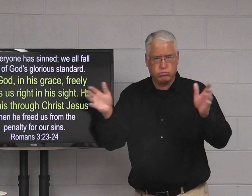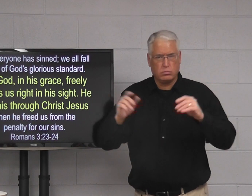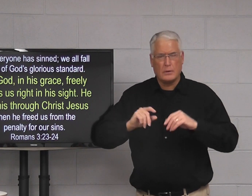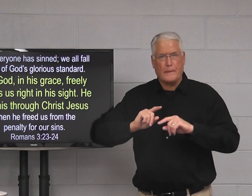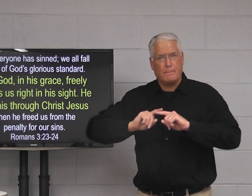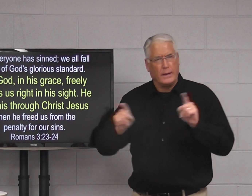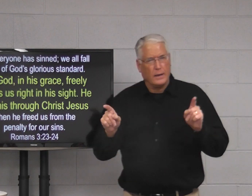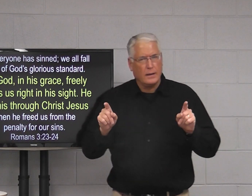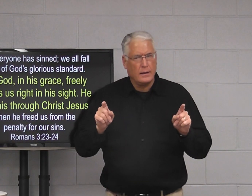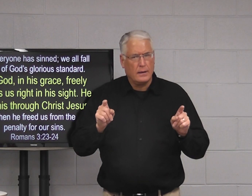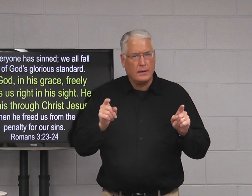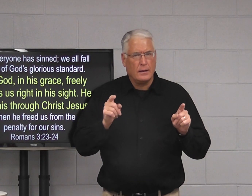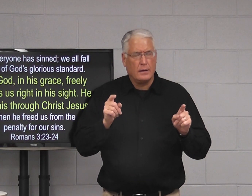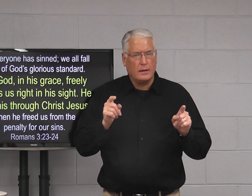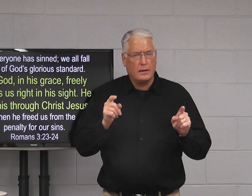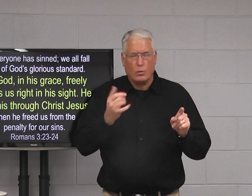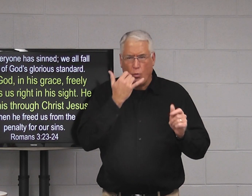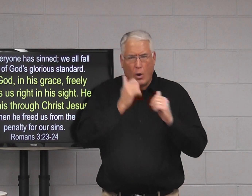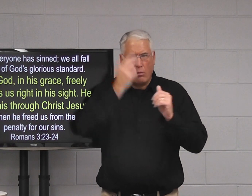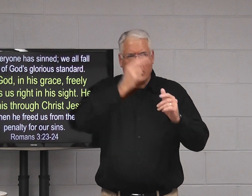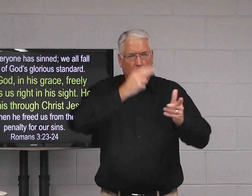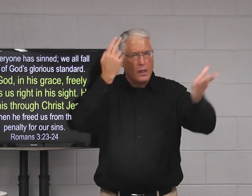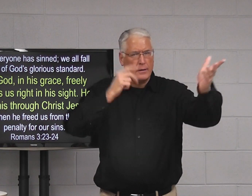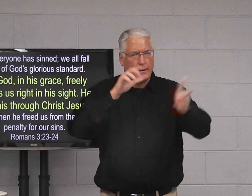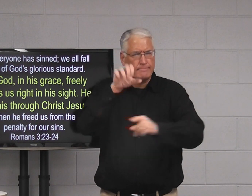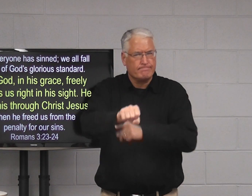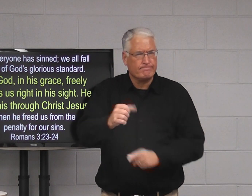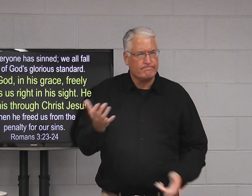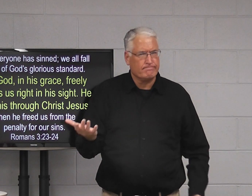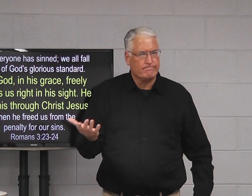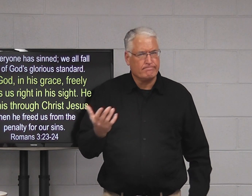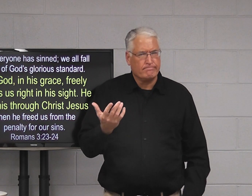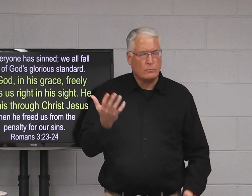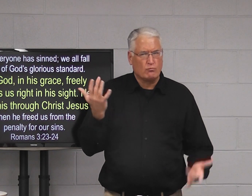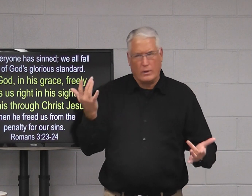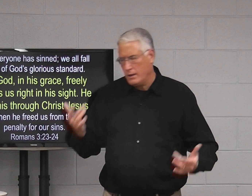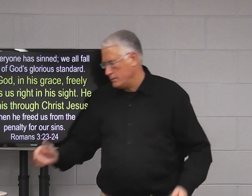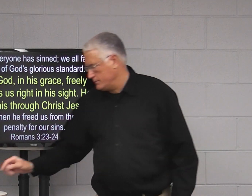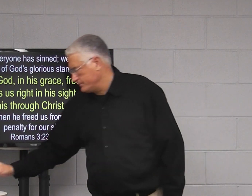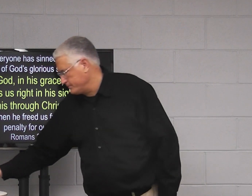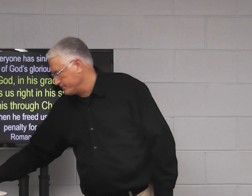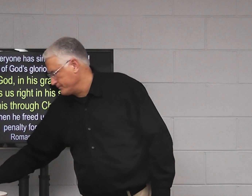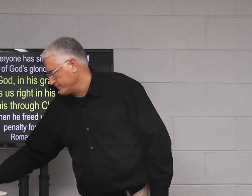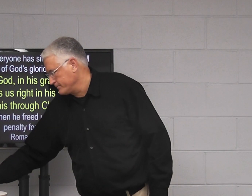So, it's clear in this scripture verse, but, what's wrong with the Catholics? Why don't they catch this?